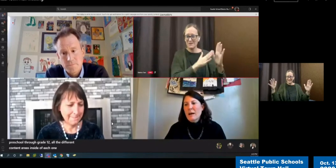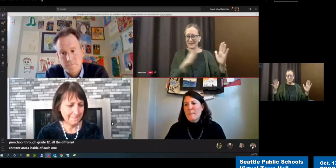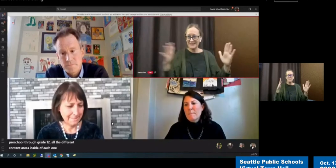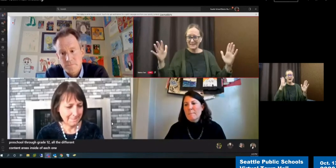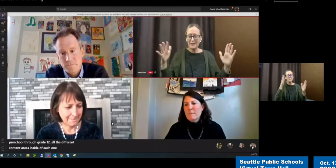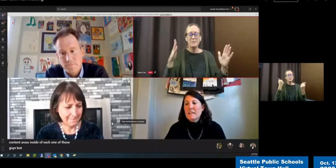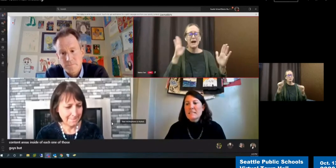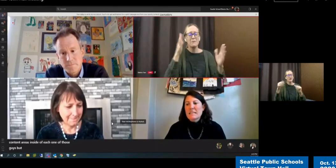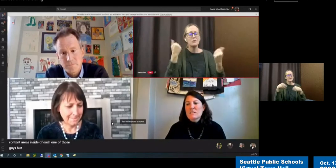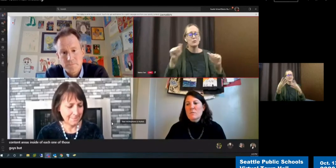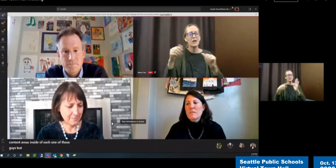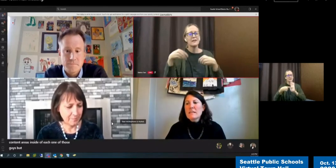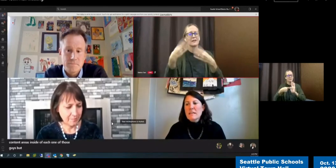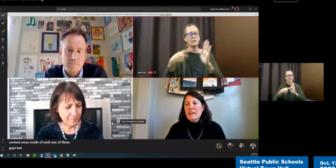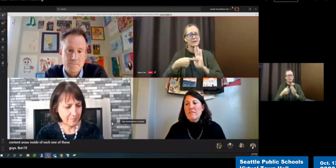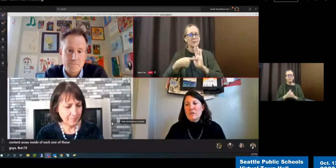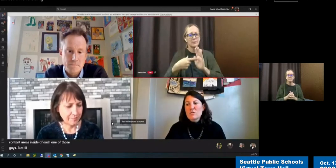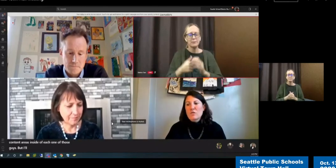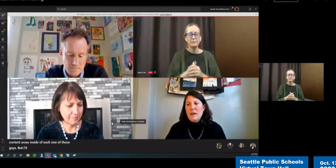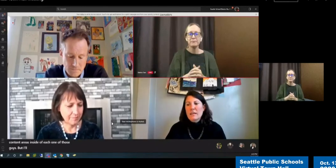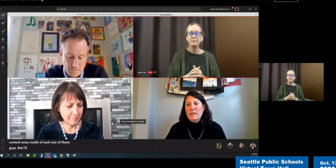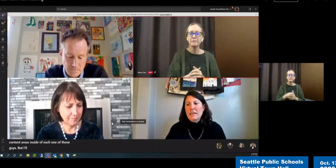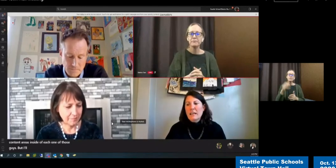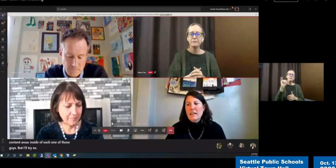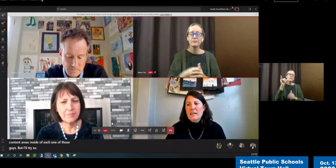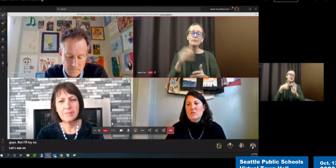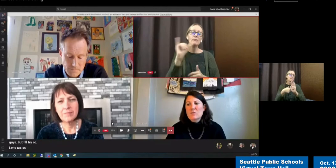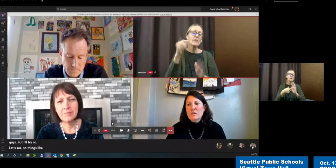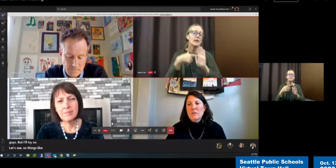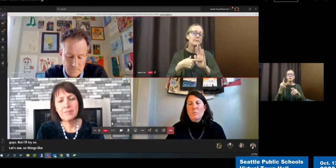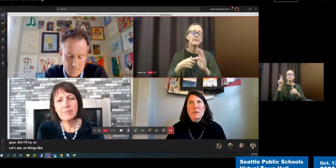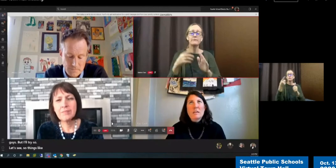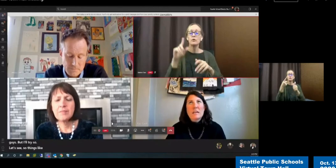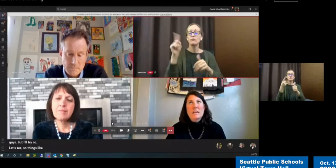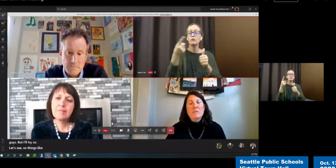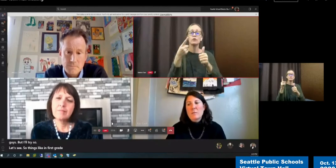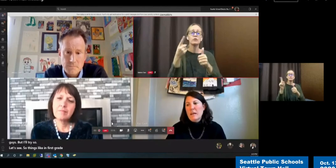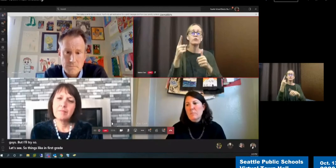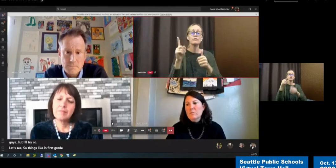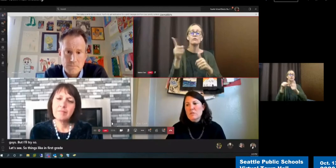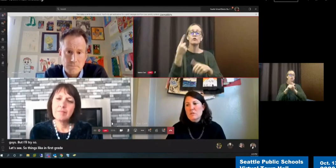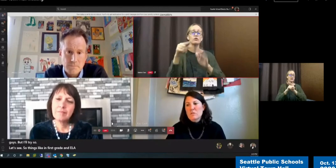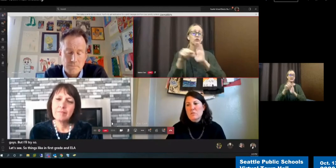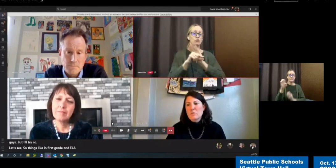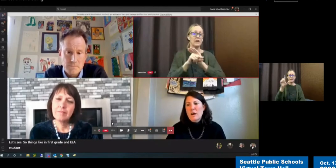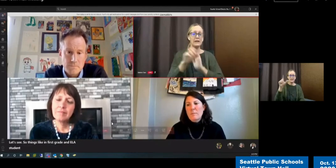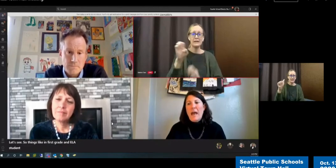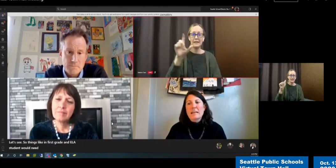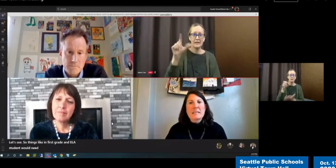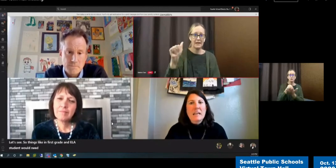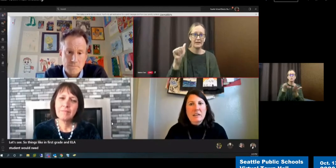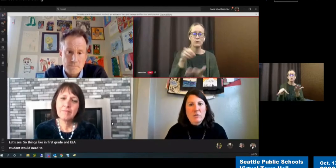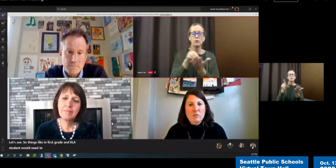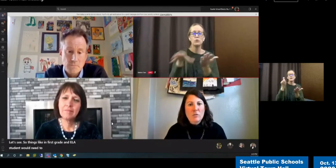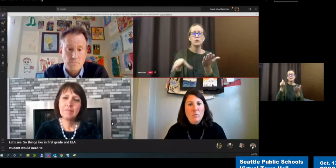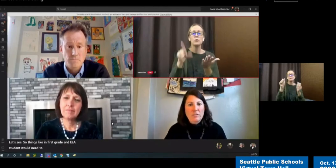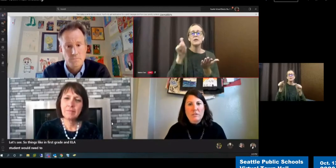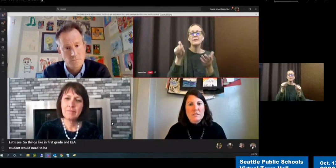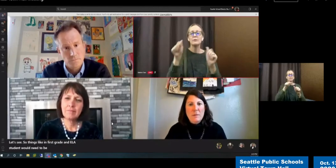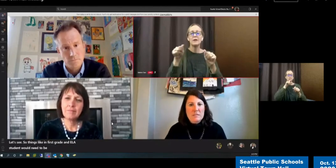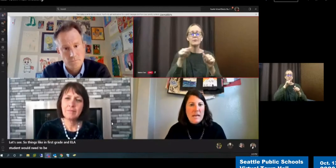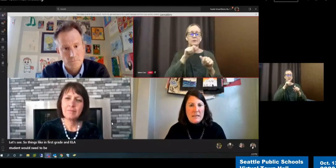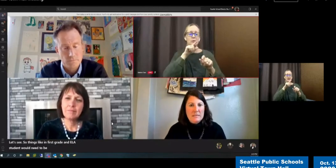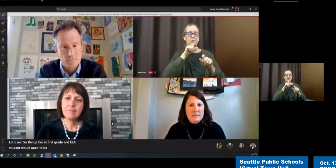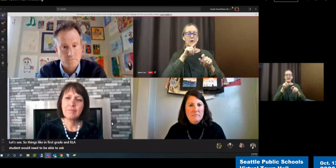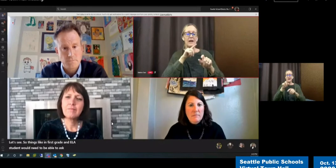So let's see. So things like in first grade, an ELA student would need to be able to ask and answer questions